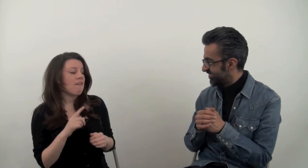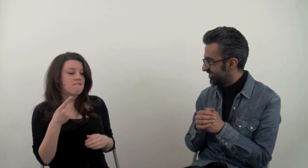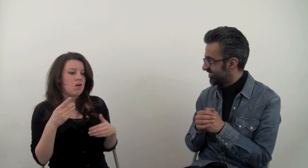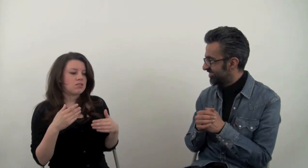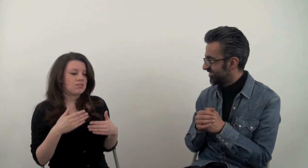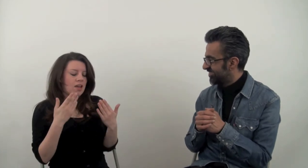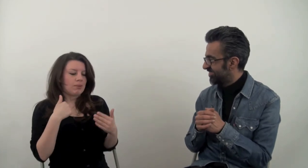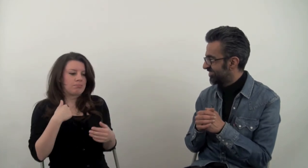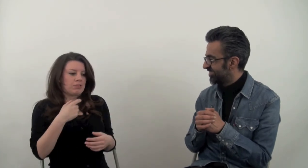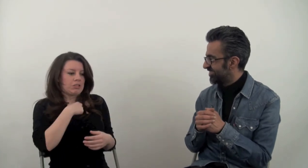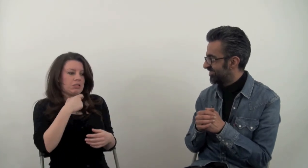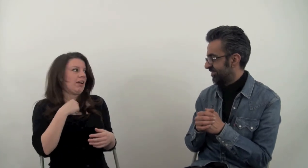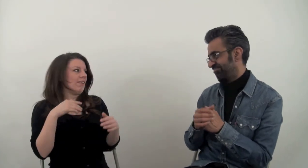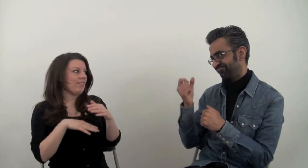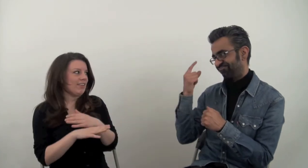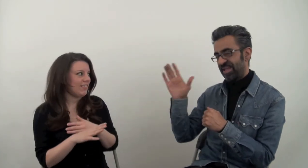Yeah, it's been good. On the first day, I was very nervous.